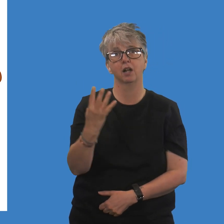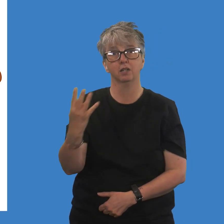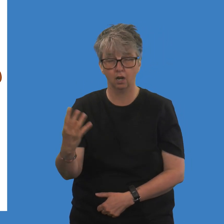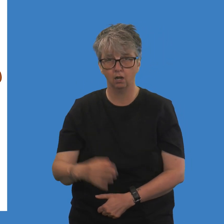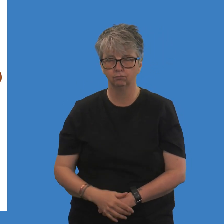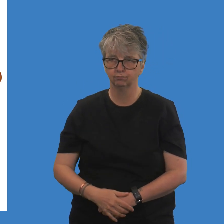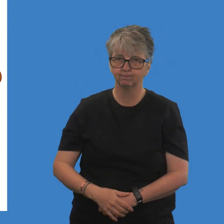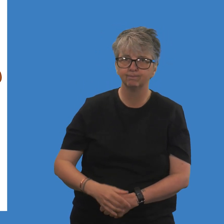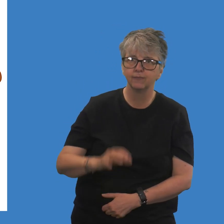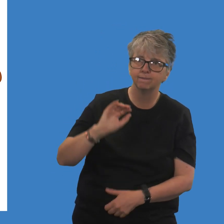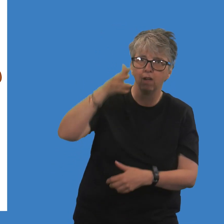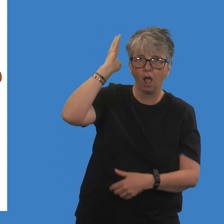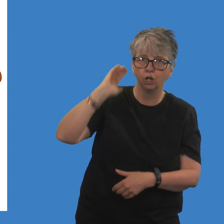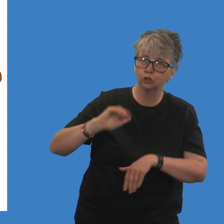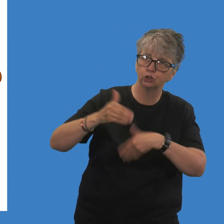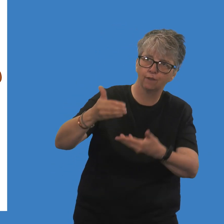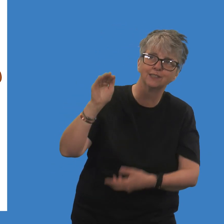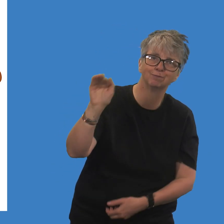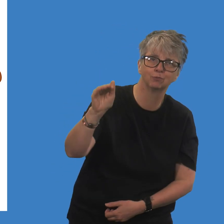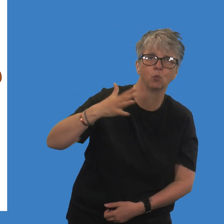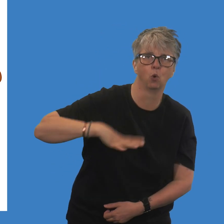you. You